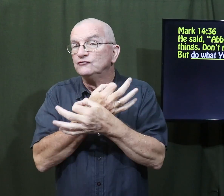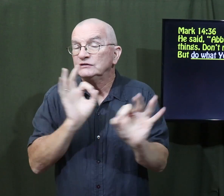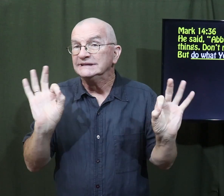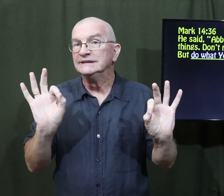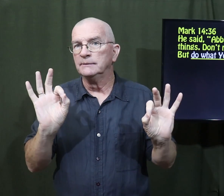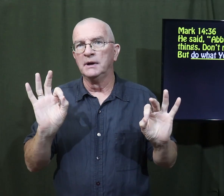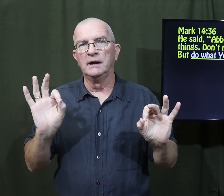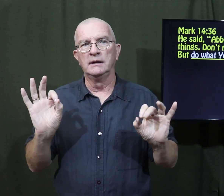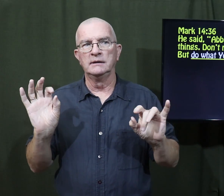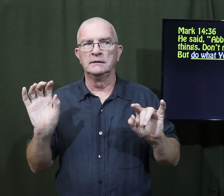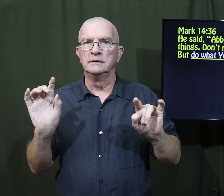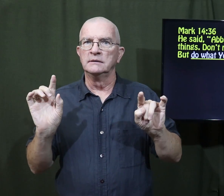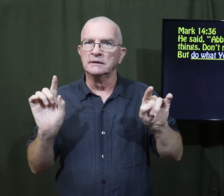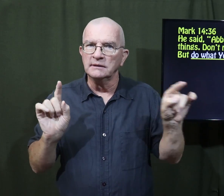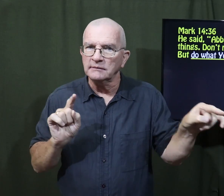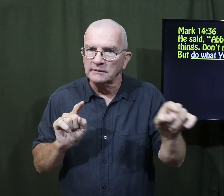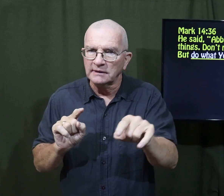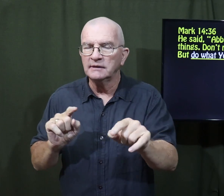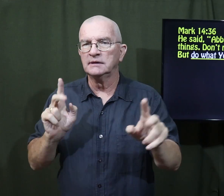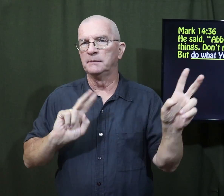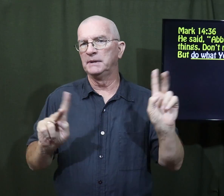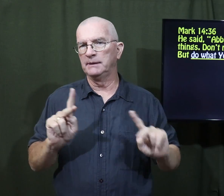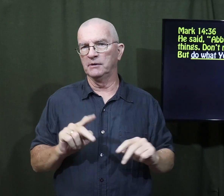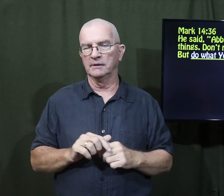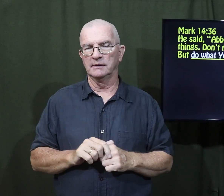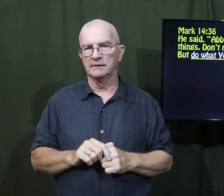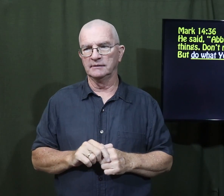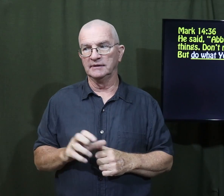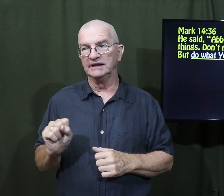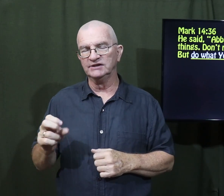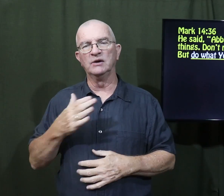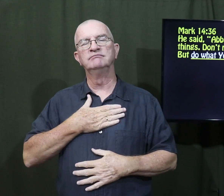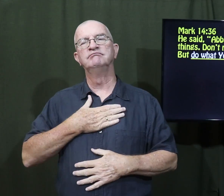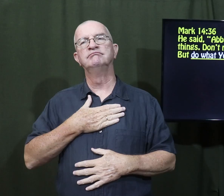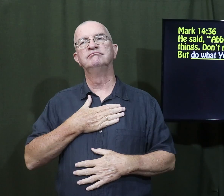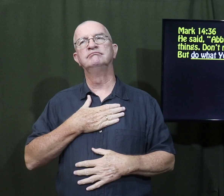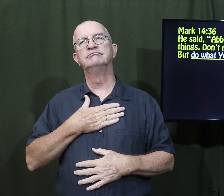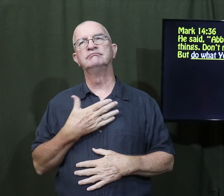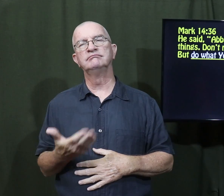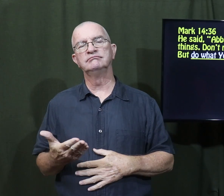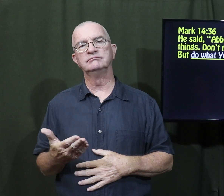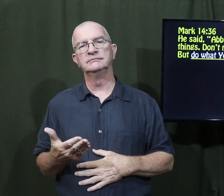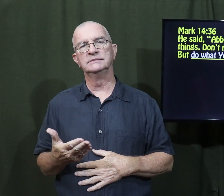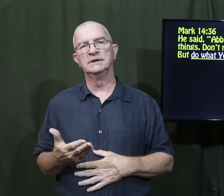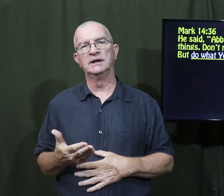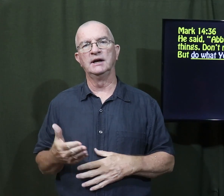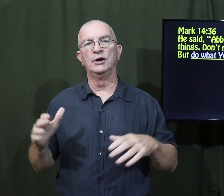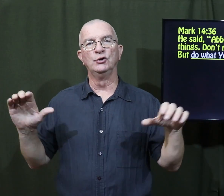redemption, freedom from sin for the people. So he was willing